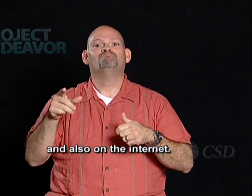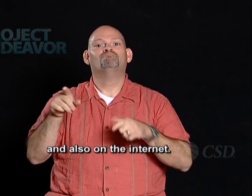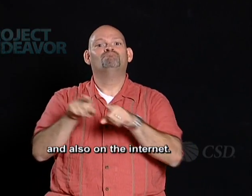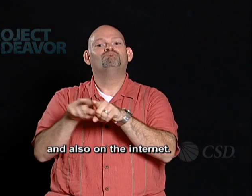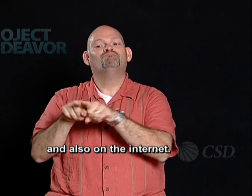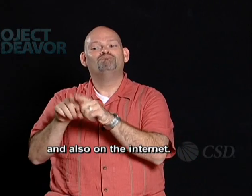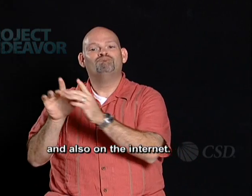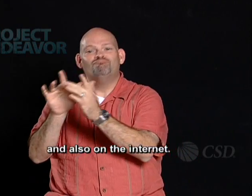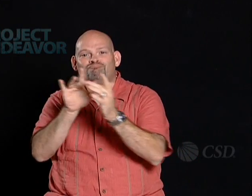internet.